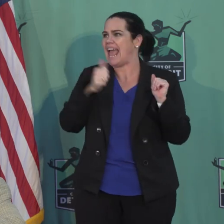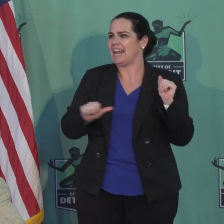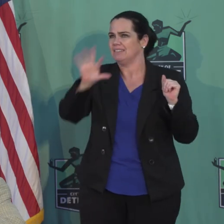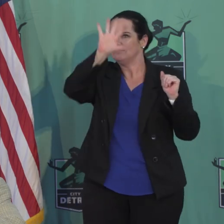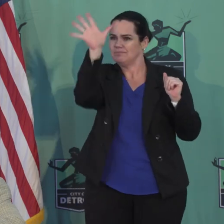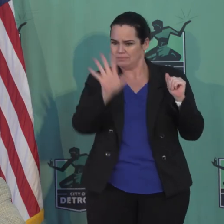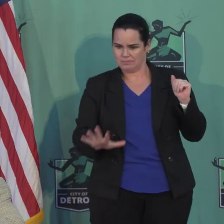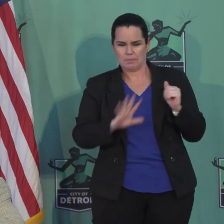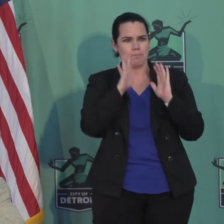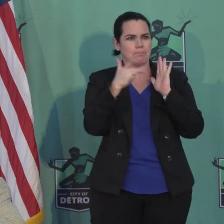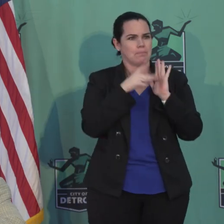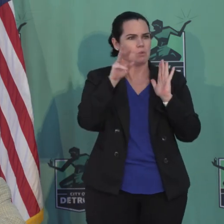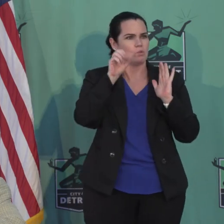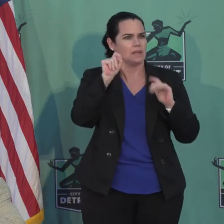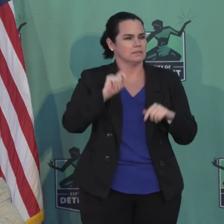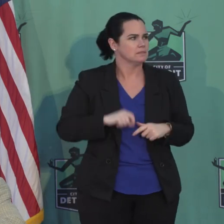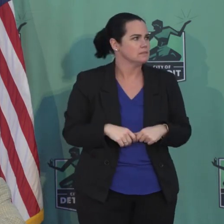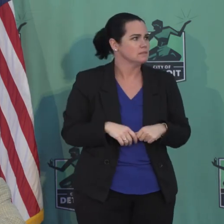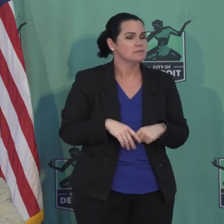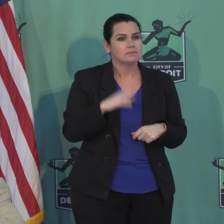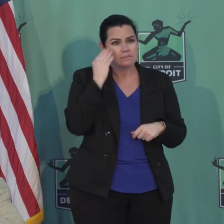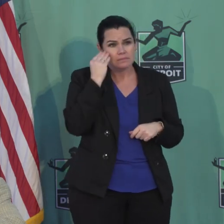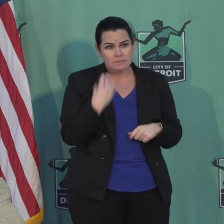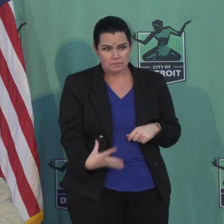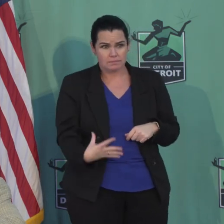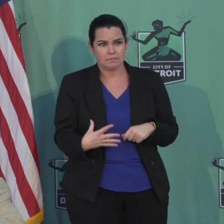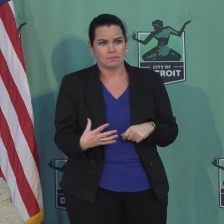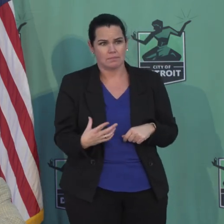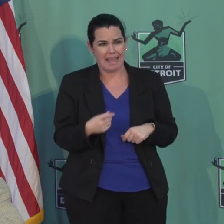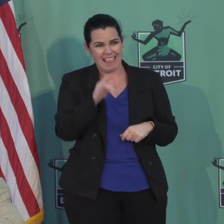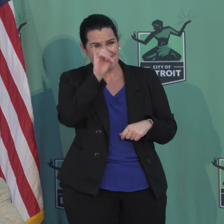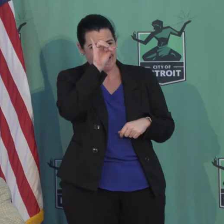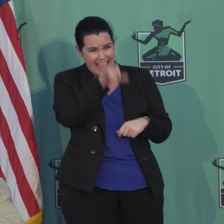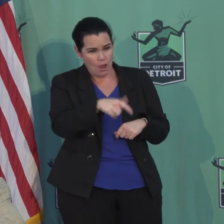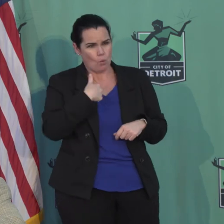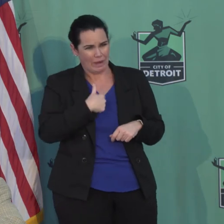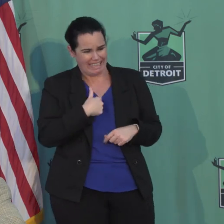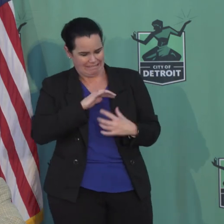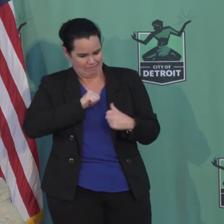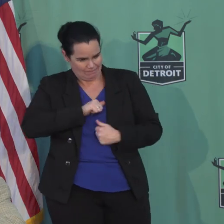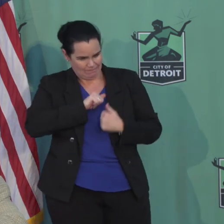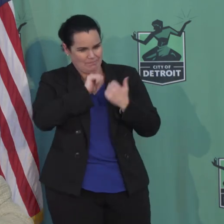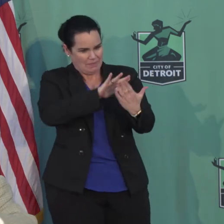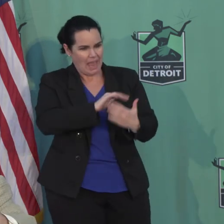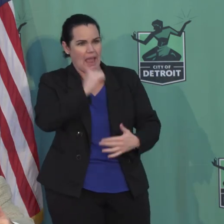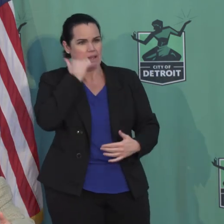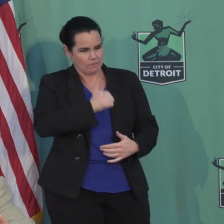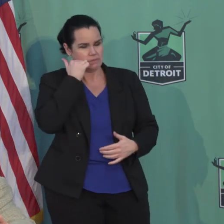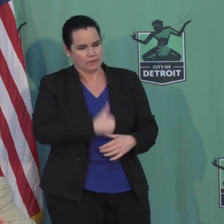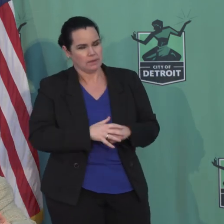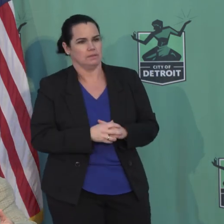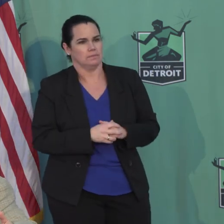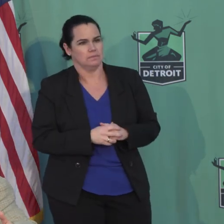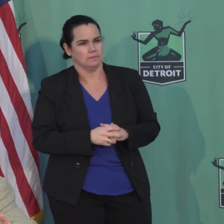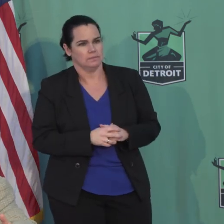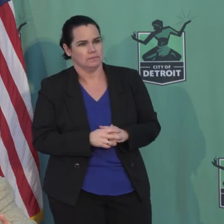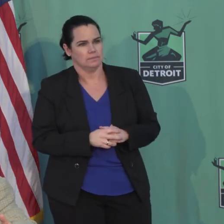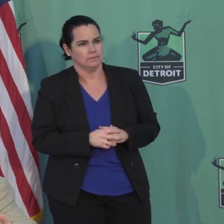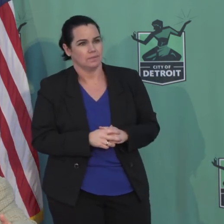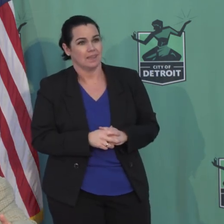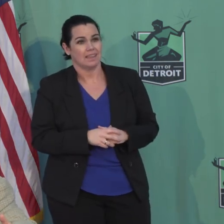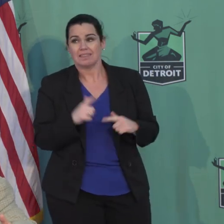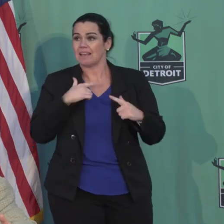And we fought this every single day. The life expectancy of